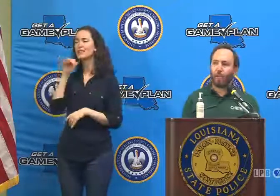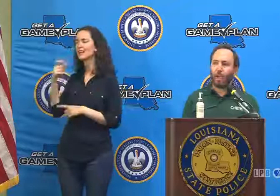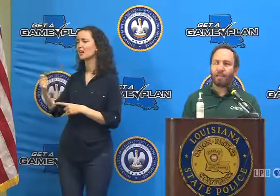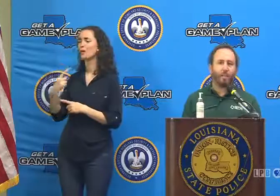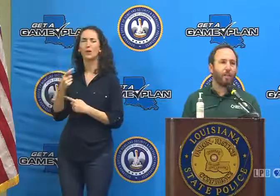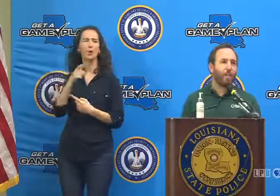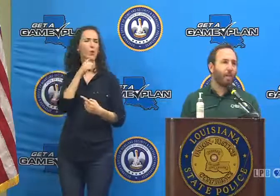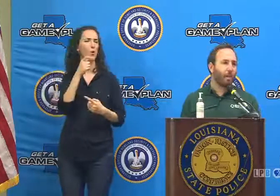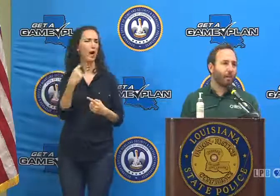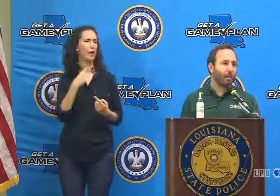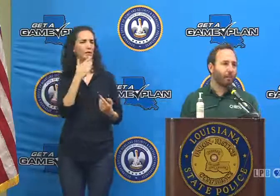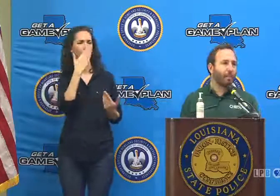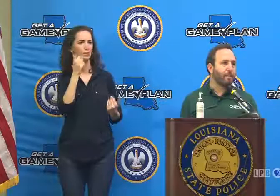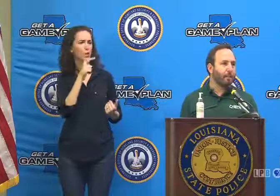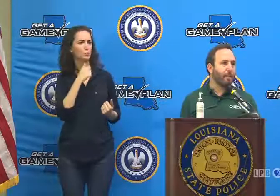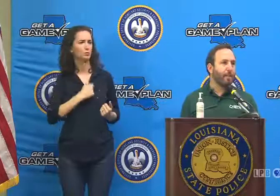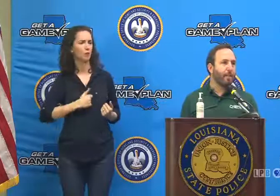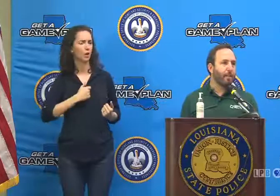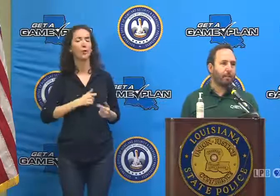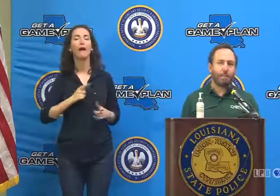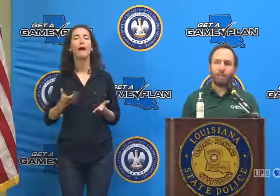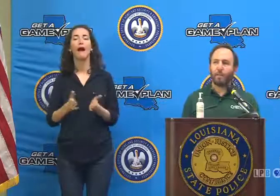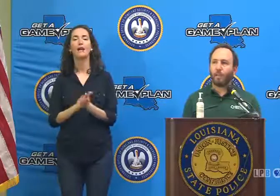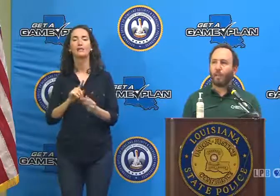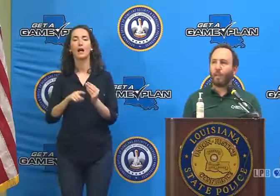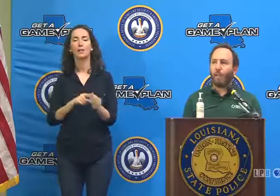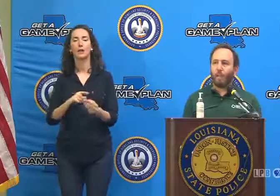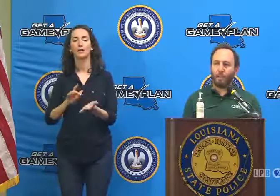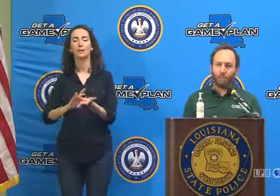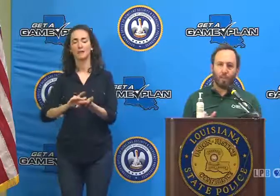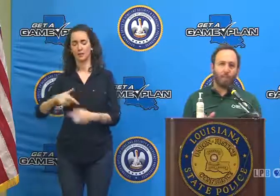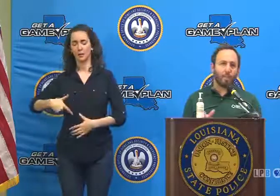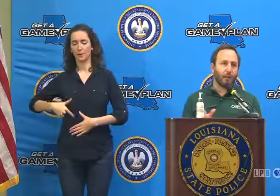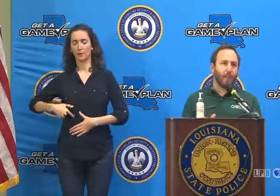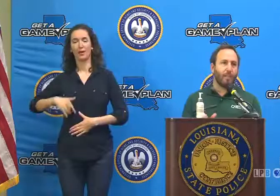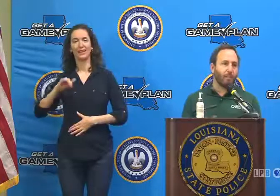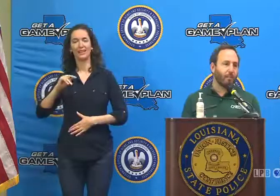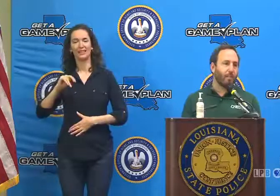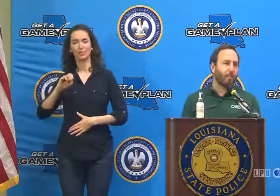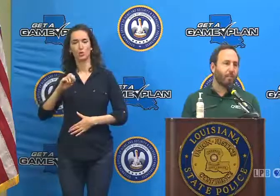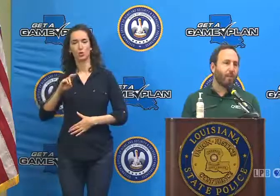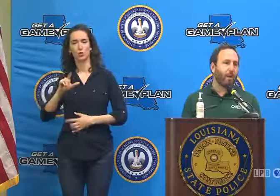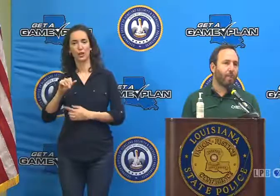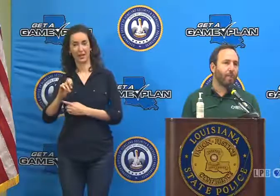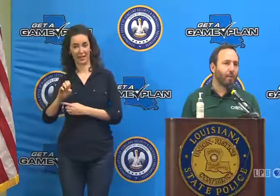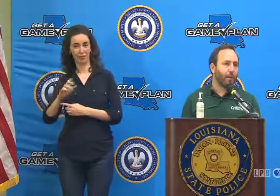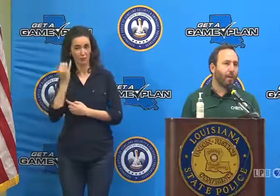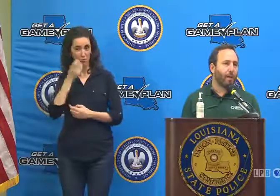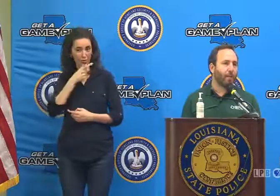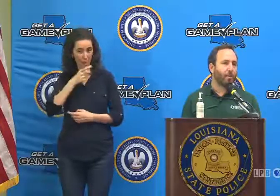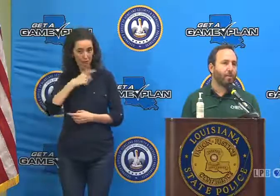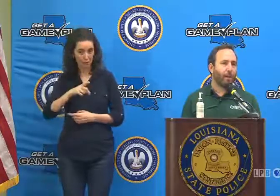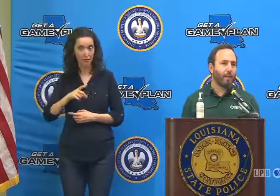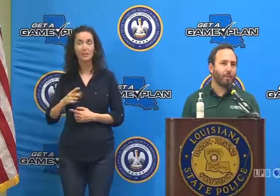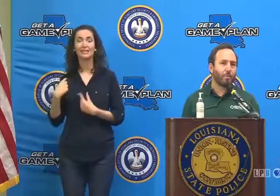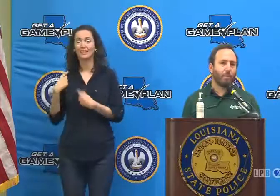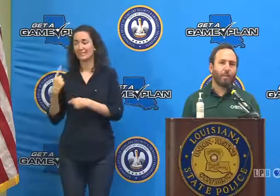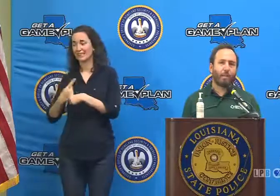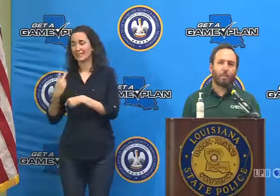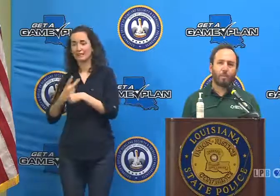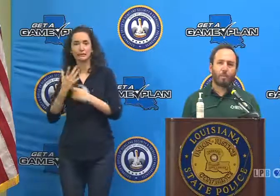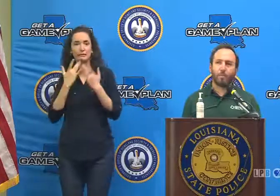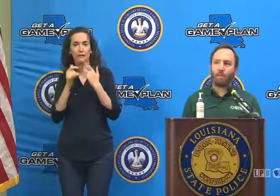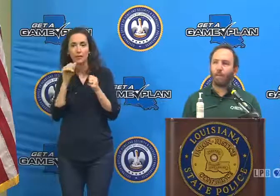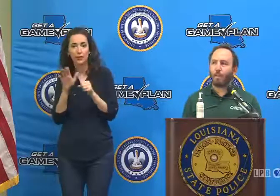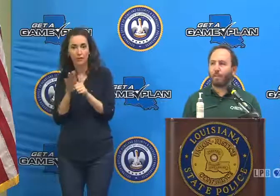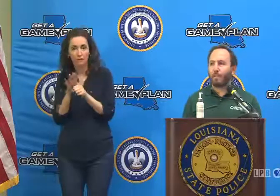remember who asked it, about insulin specifically. And there was a tight supply of insulin the past couple of days. This was